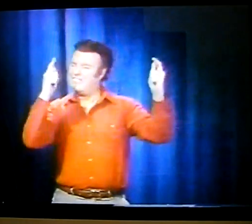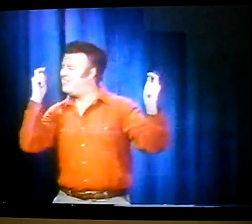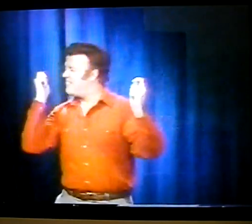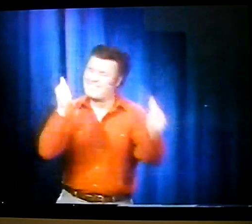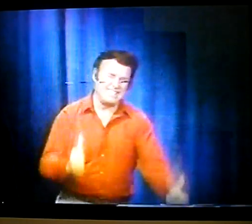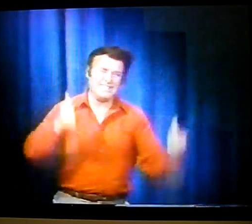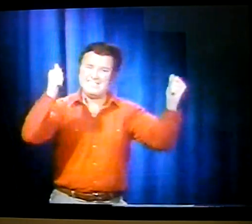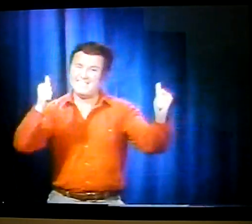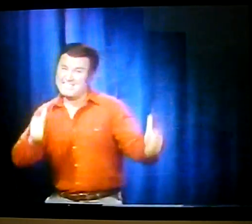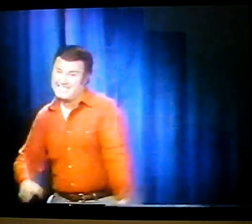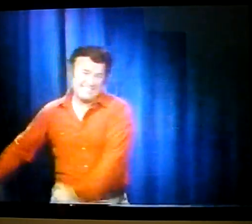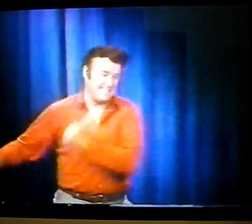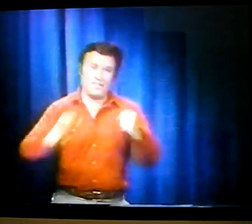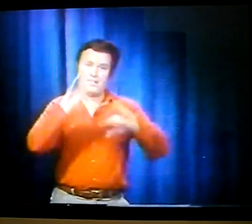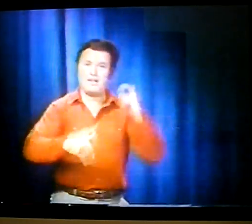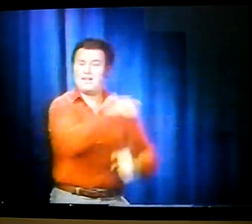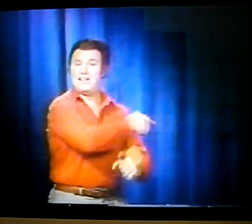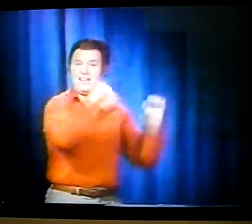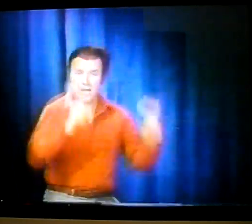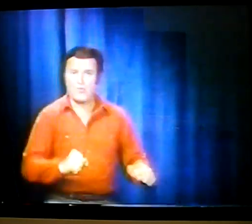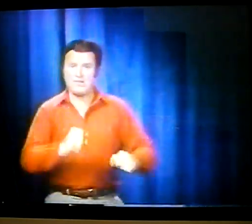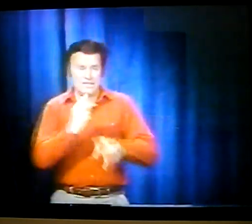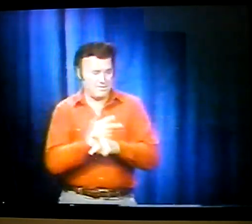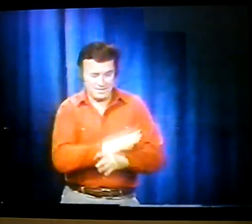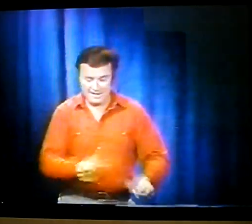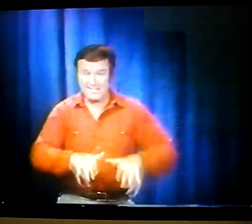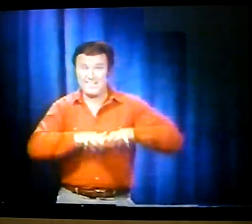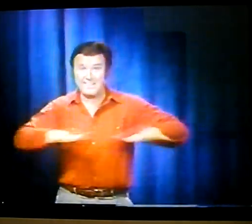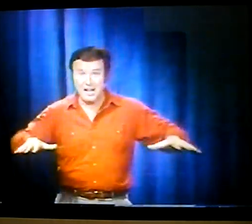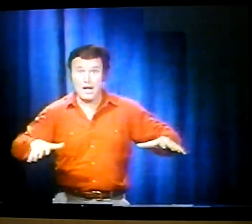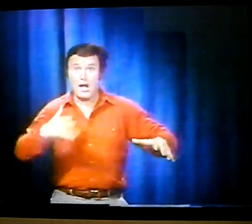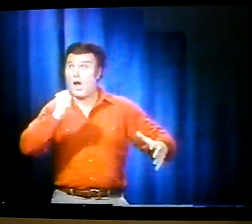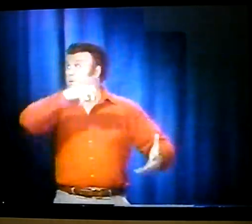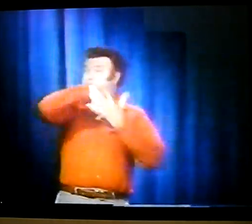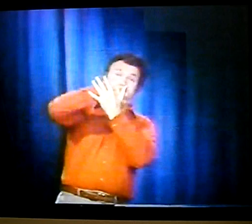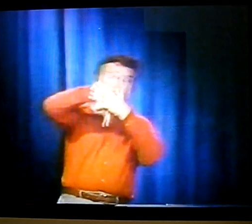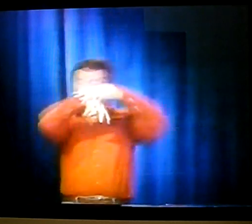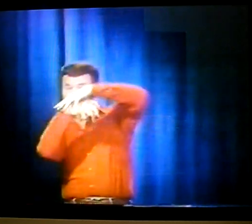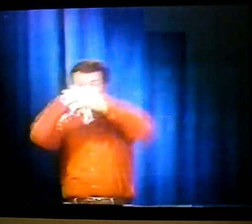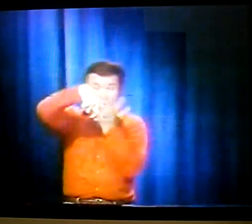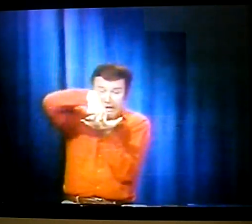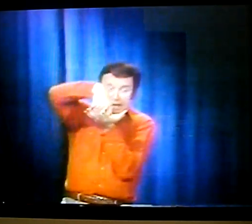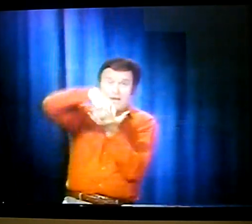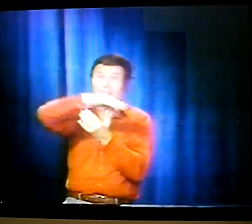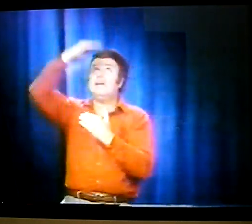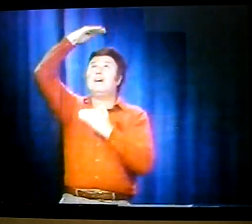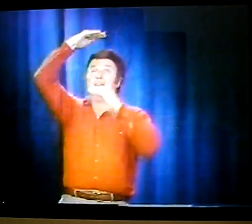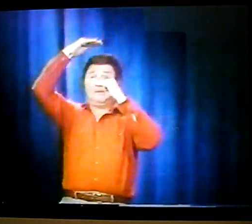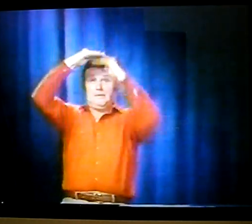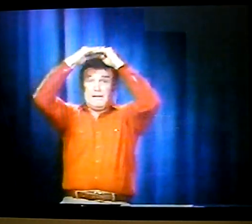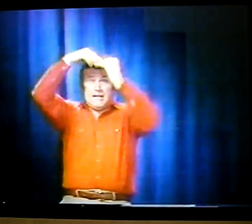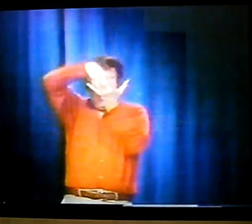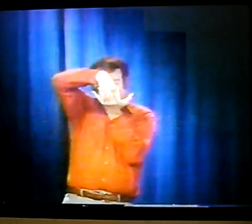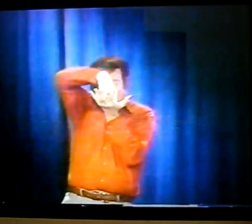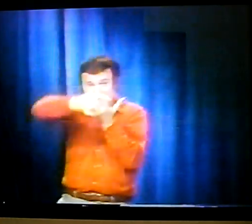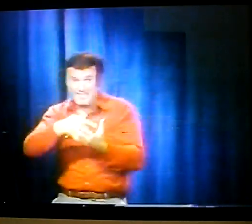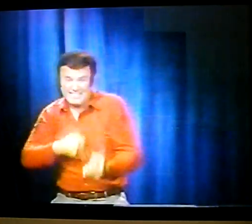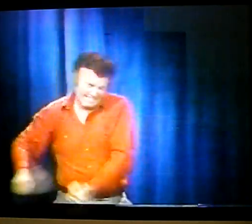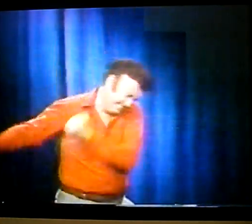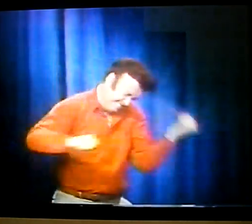my turn. I was ready. was going faster and faster. He couldn't keep up. He was getting buried in it. The